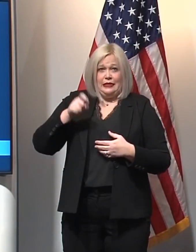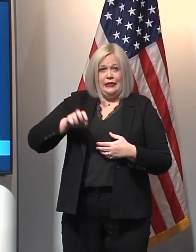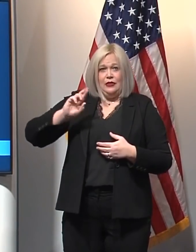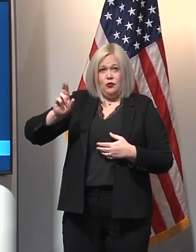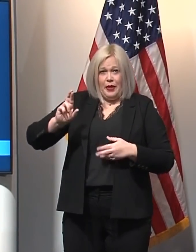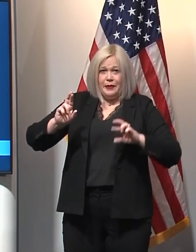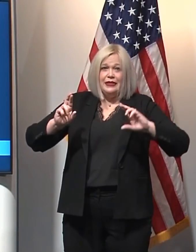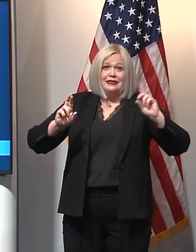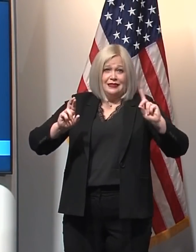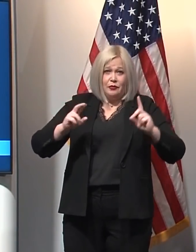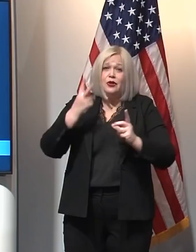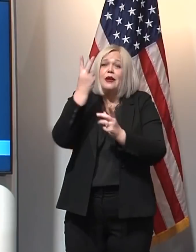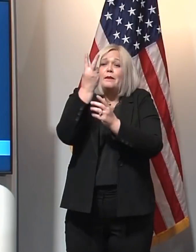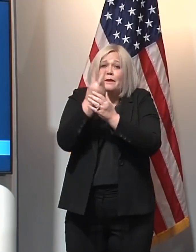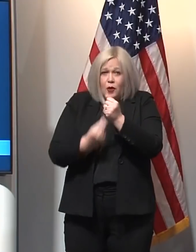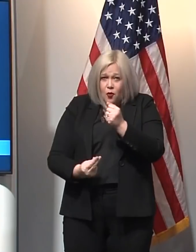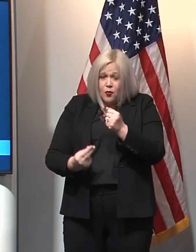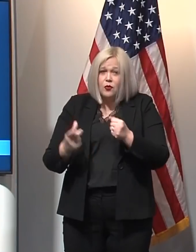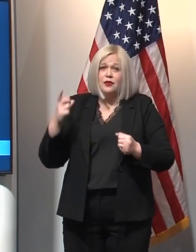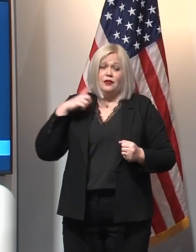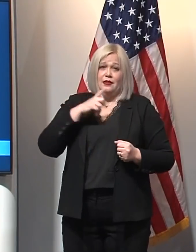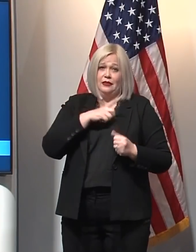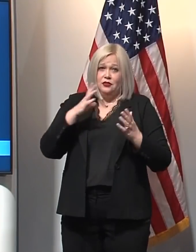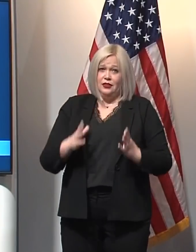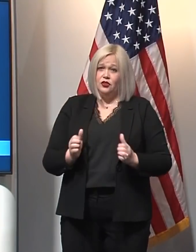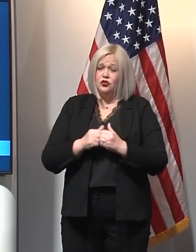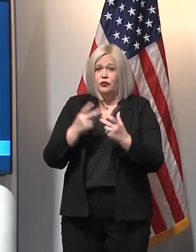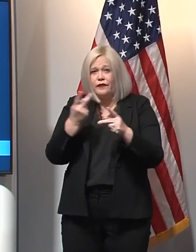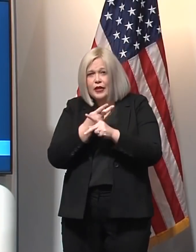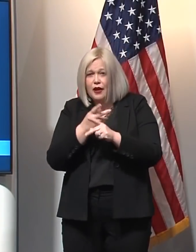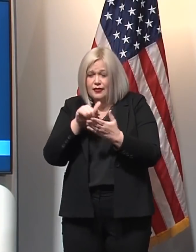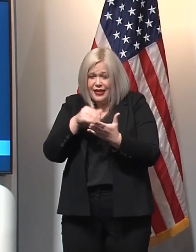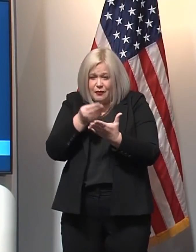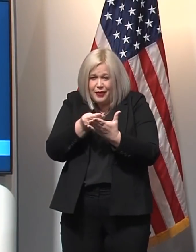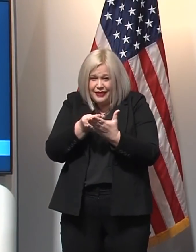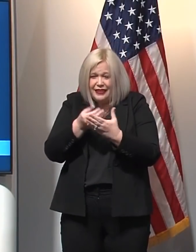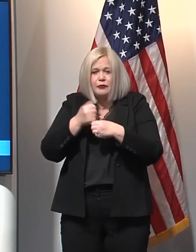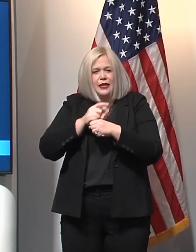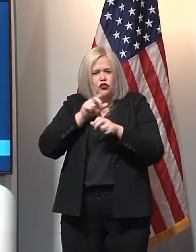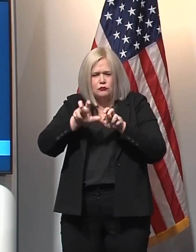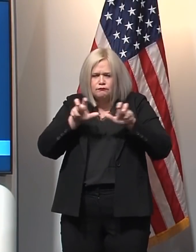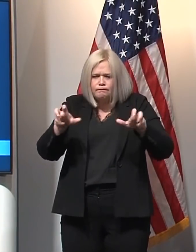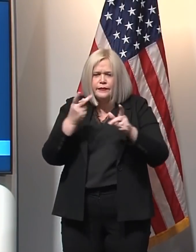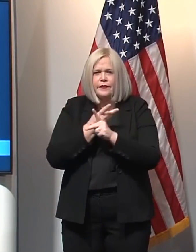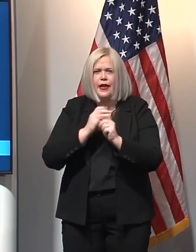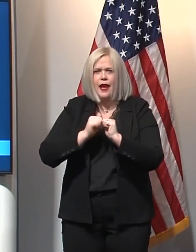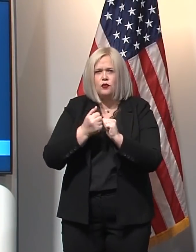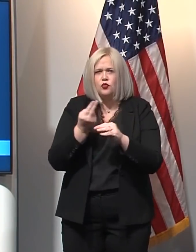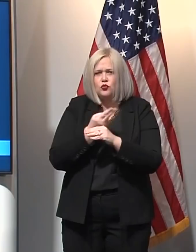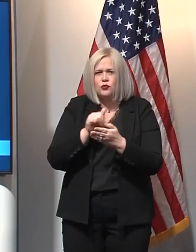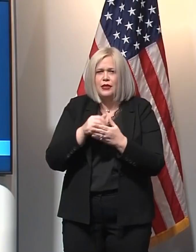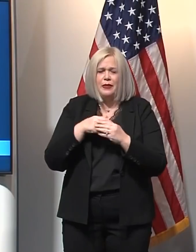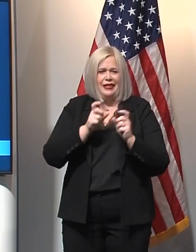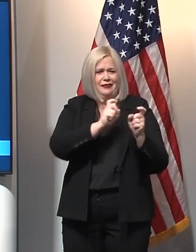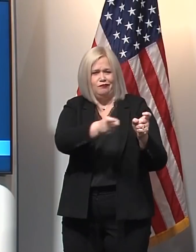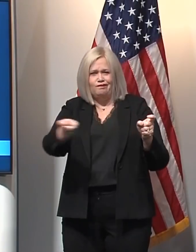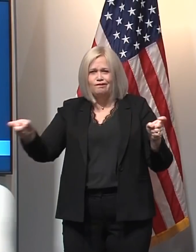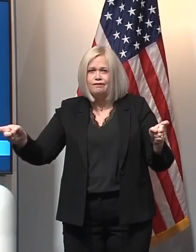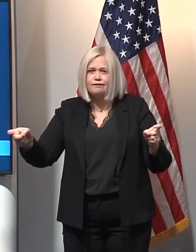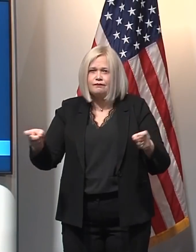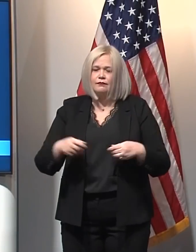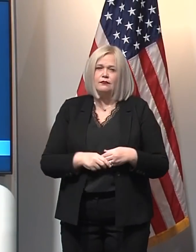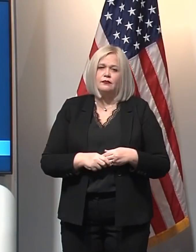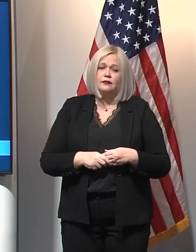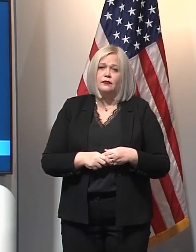and Democrats in Michigan's legislature to appropriate all of these dollars as quickly as possible. Delaying